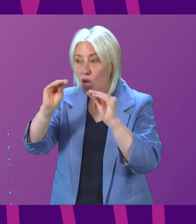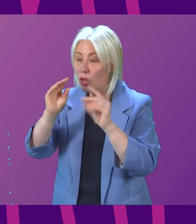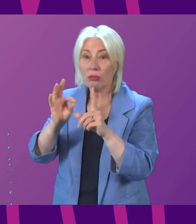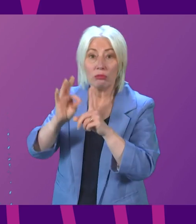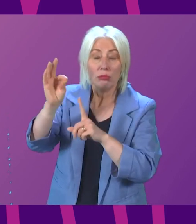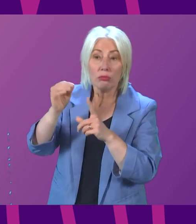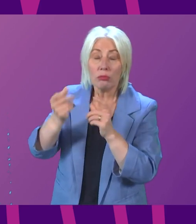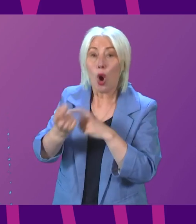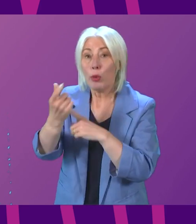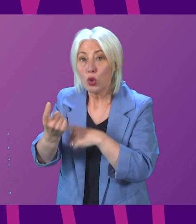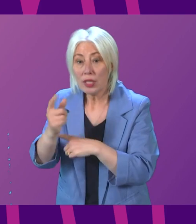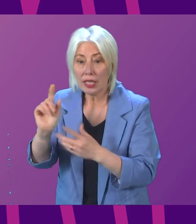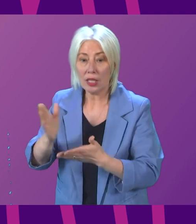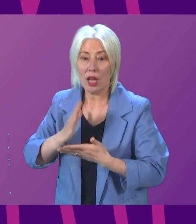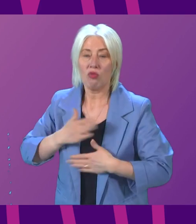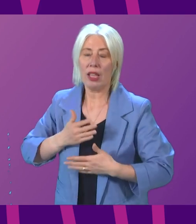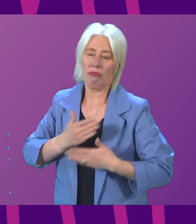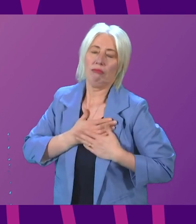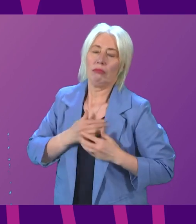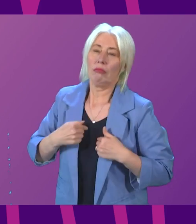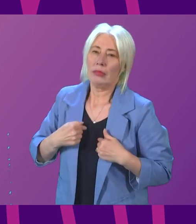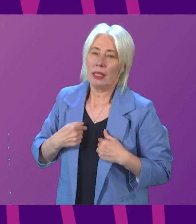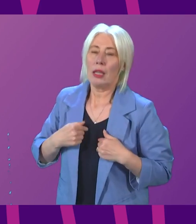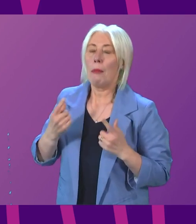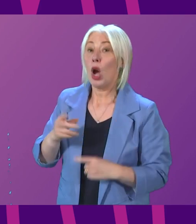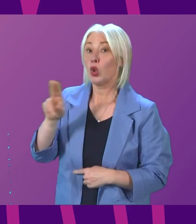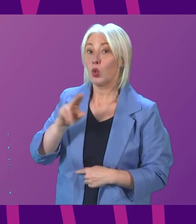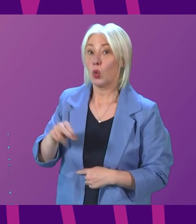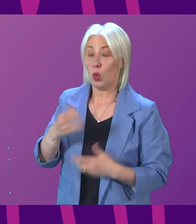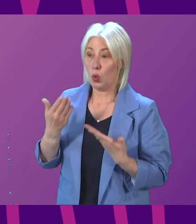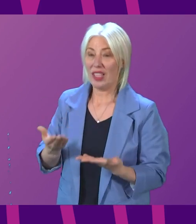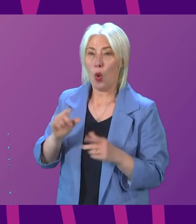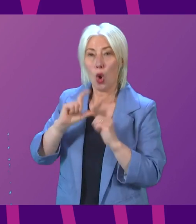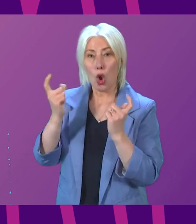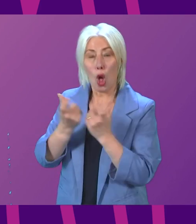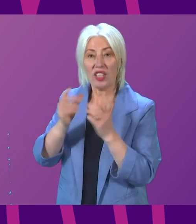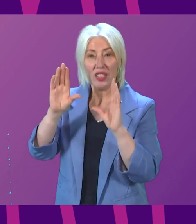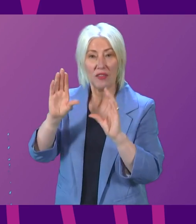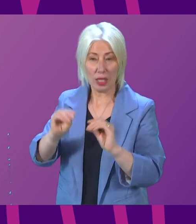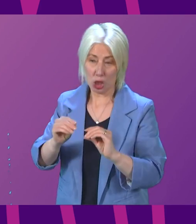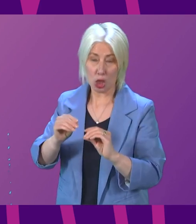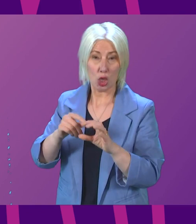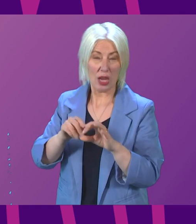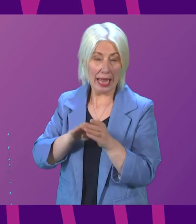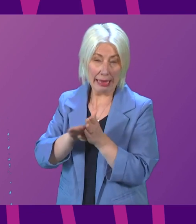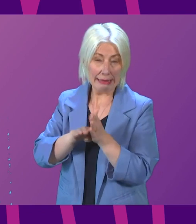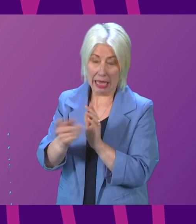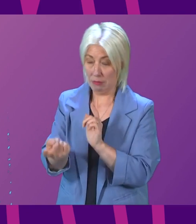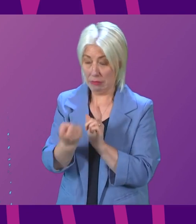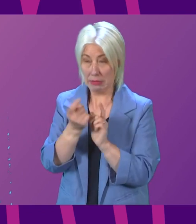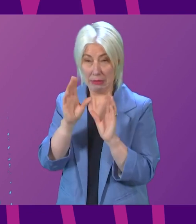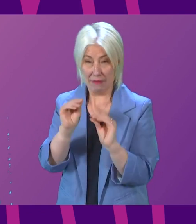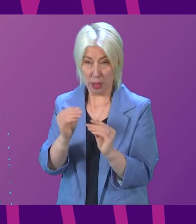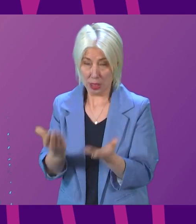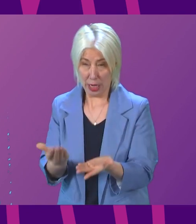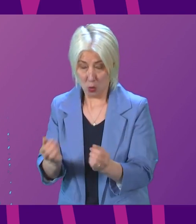is a cause that's close to my heart. As schools and colleges are finishing this year's national qualifications exam diet, can I ask